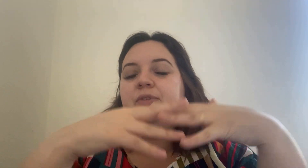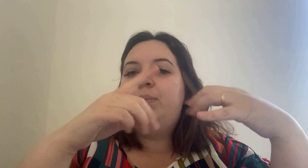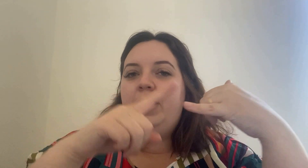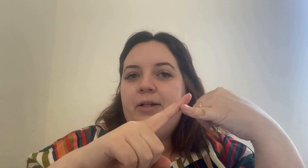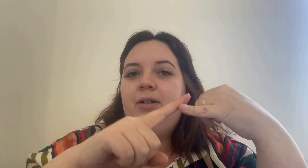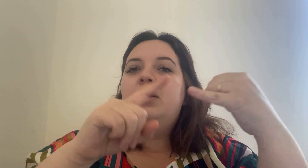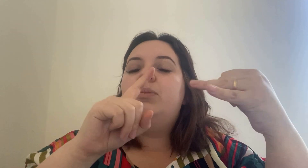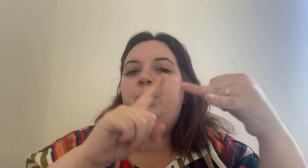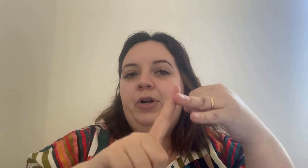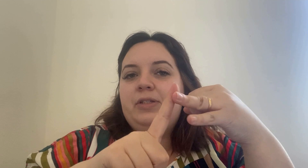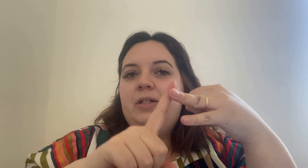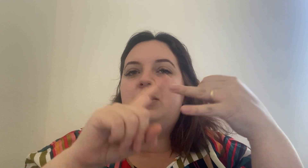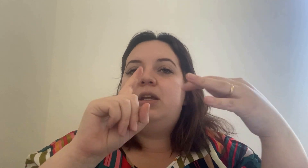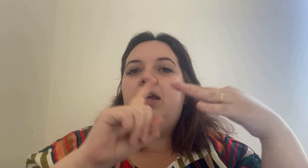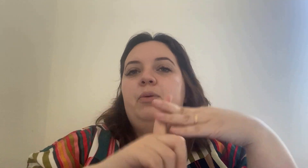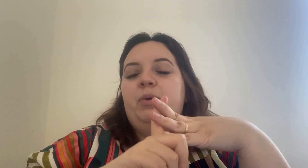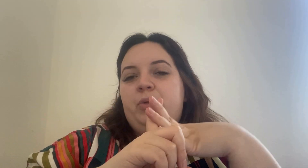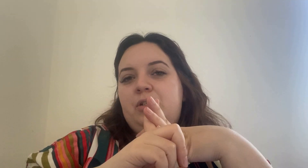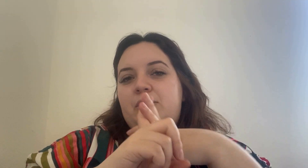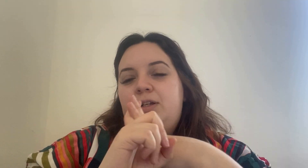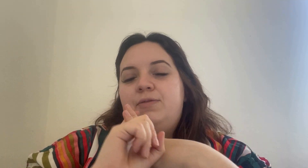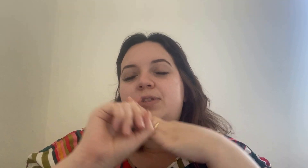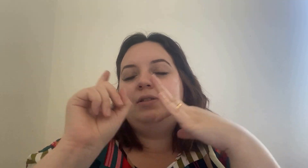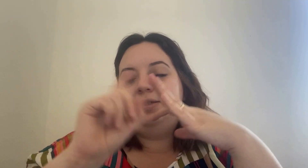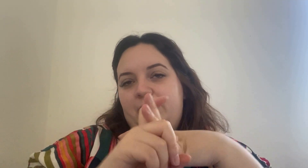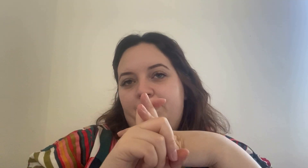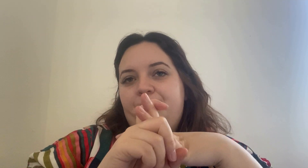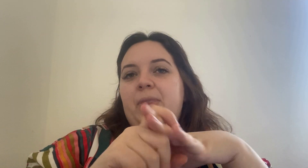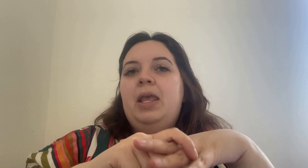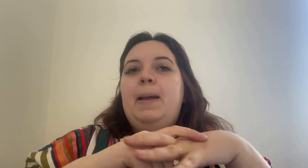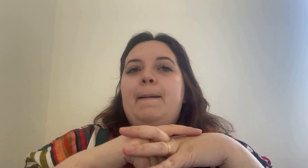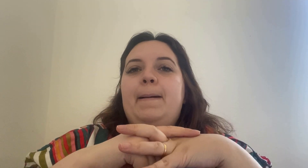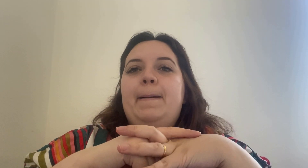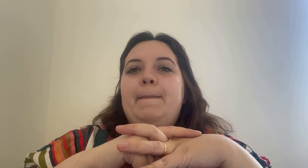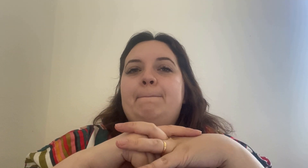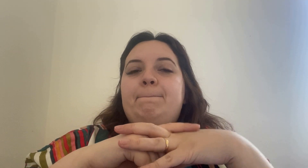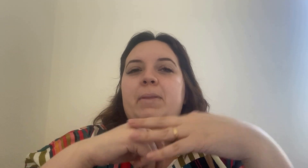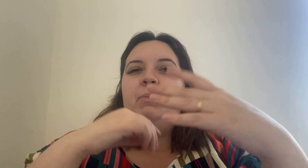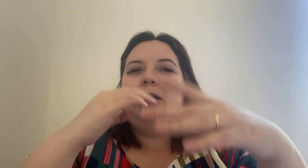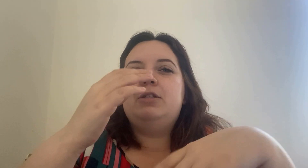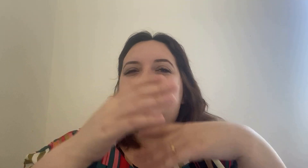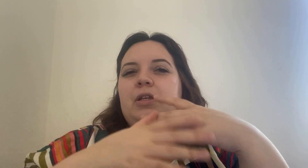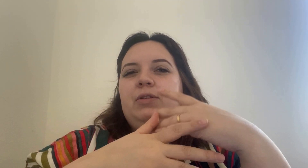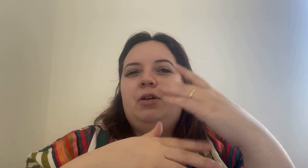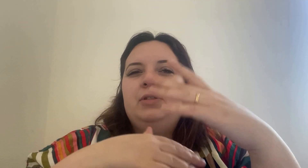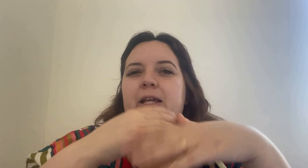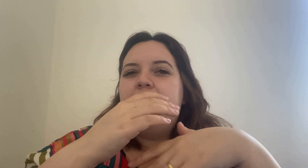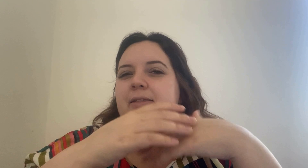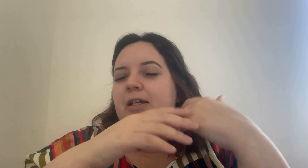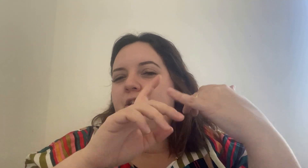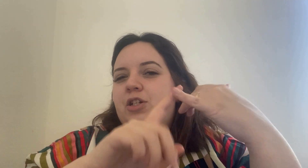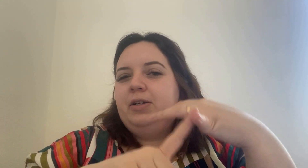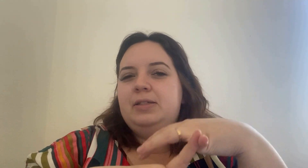the bladder prostate and reproductive system because it contains antioxidants